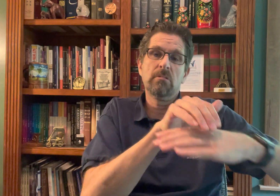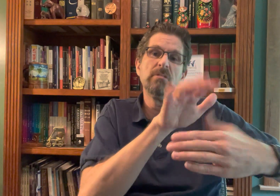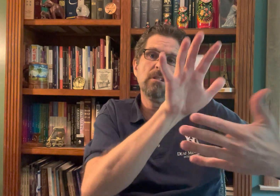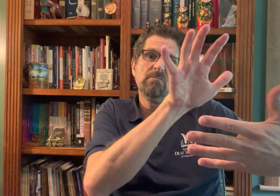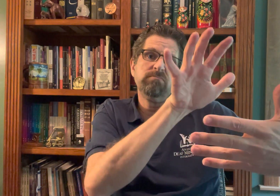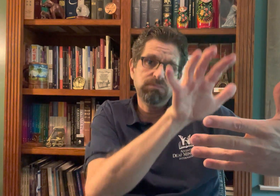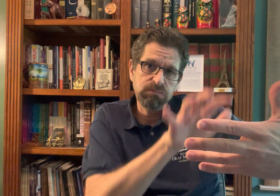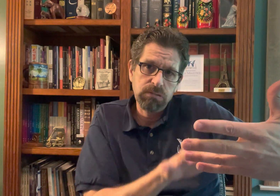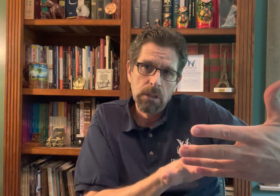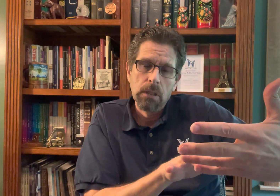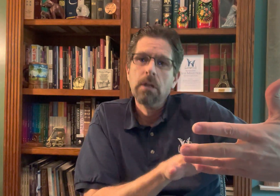language